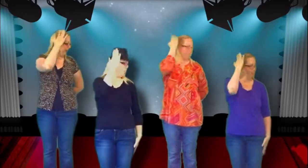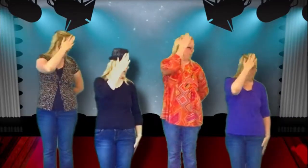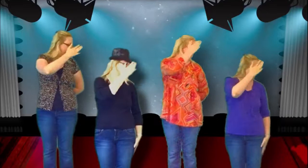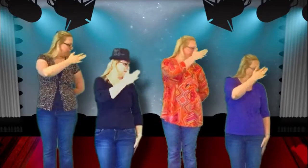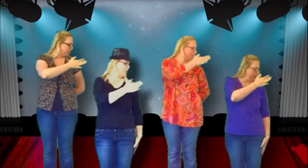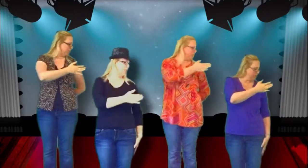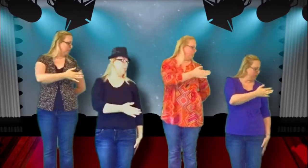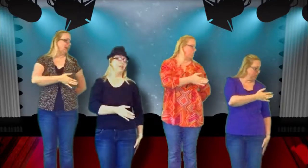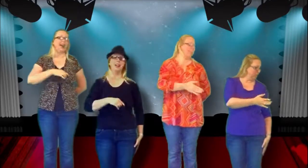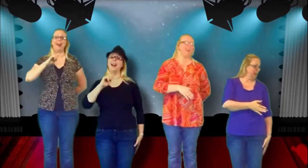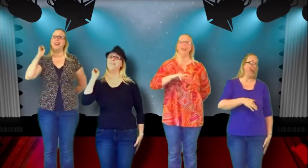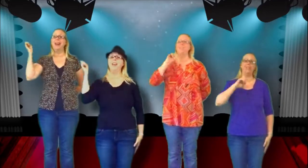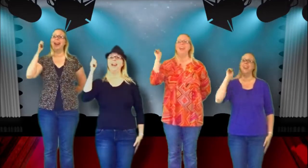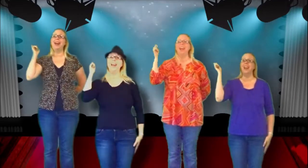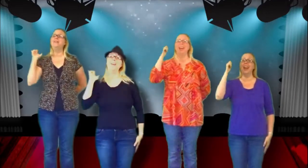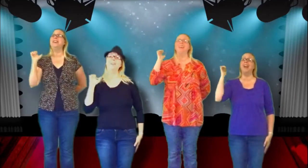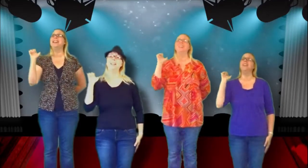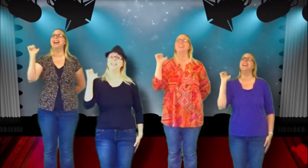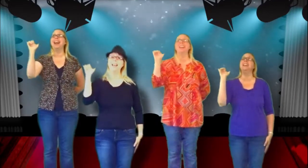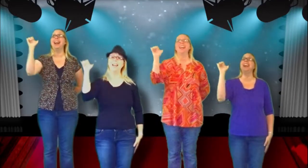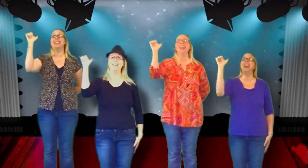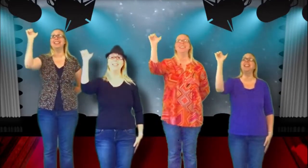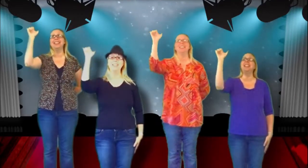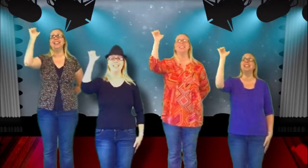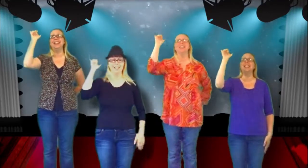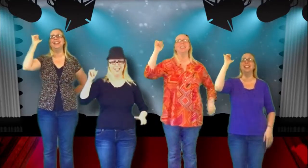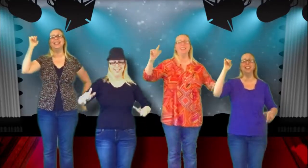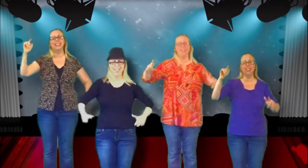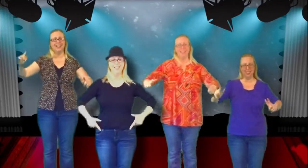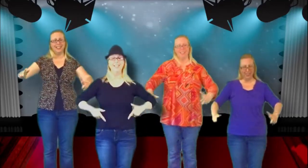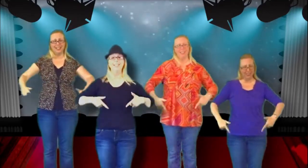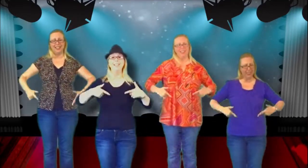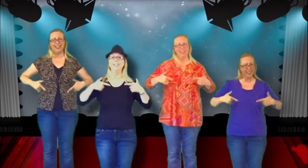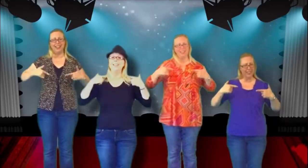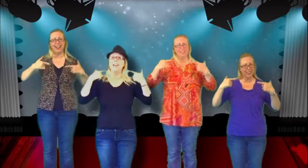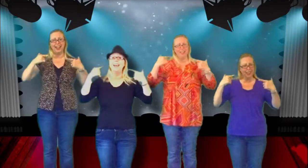perish but have everlasting love